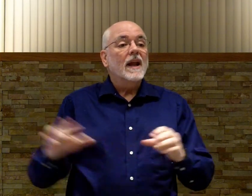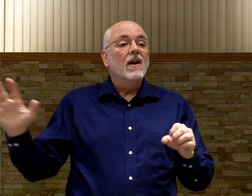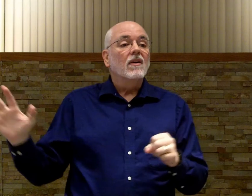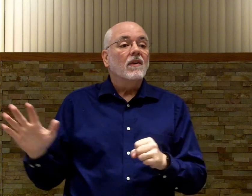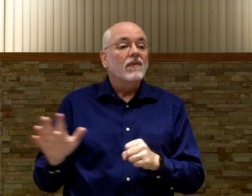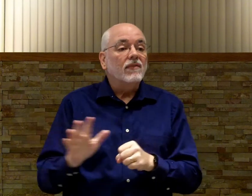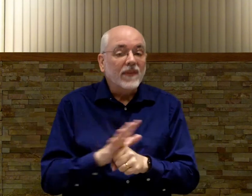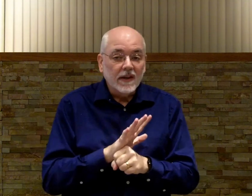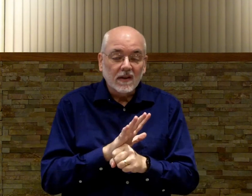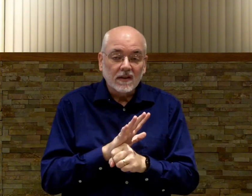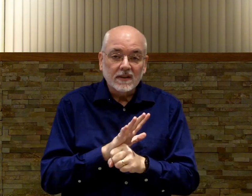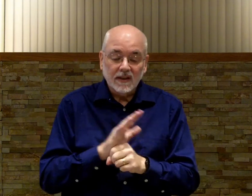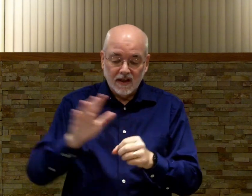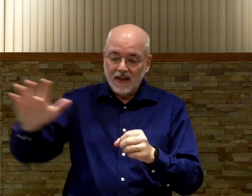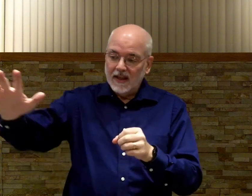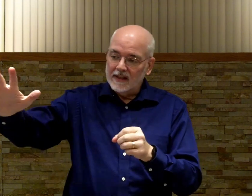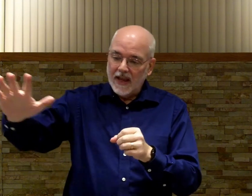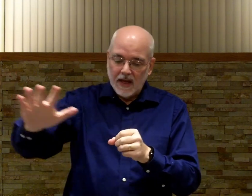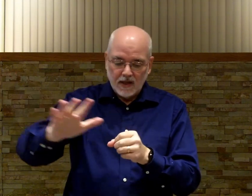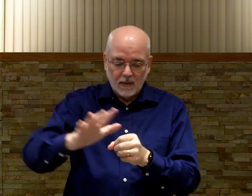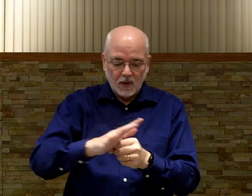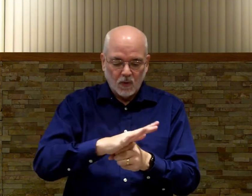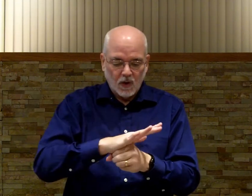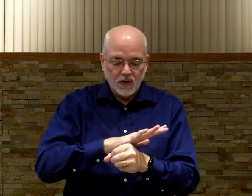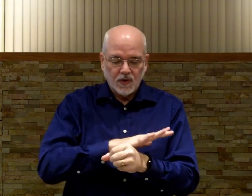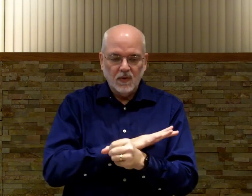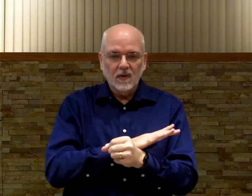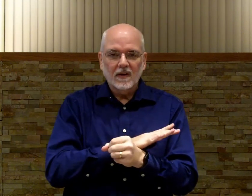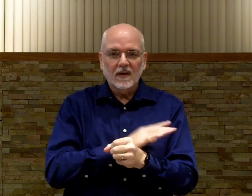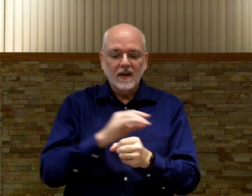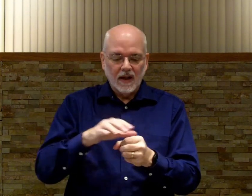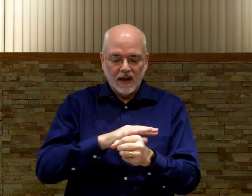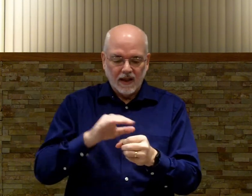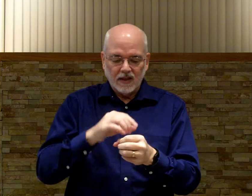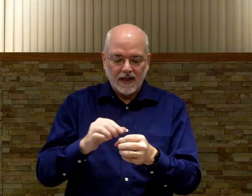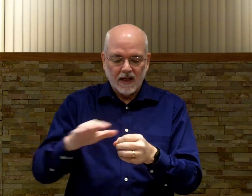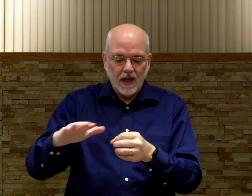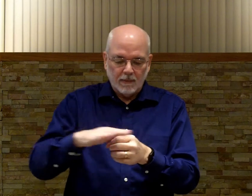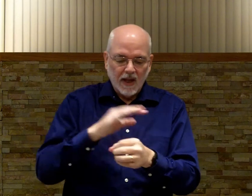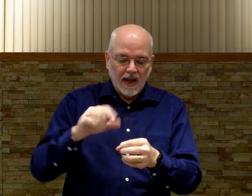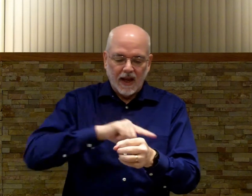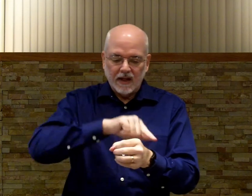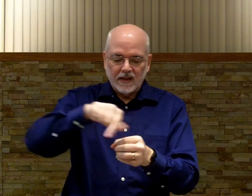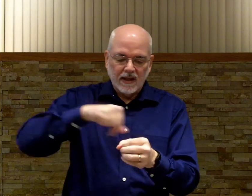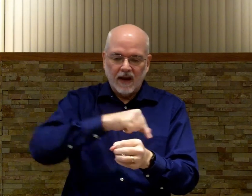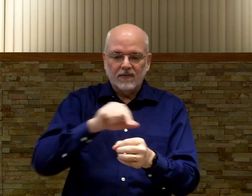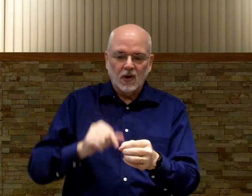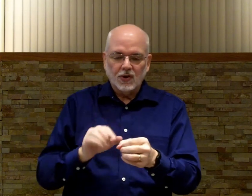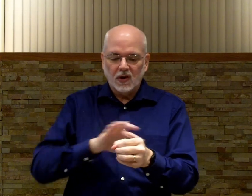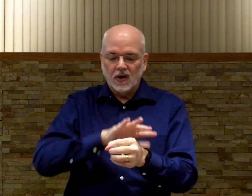Nobody fills. And it's a hand coming towards you. And it's like a cup. And it's got full of sugar.